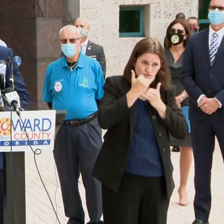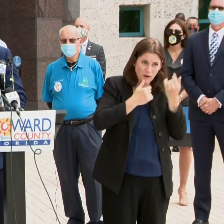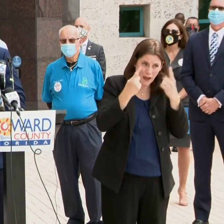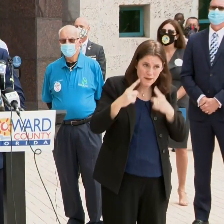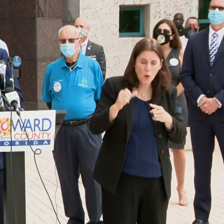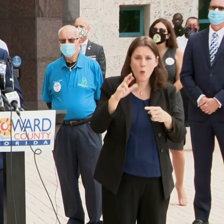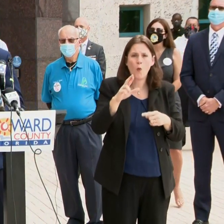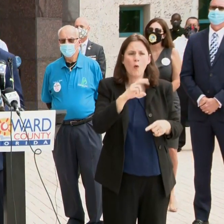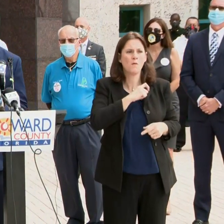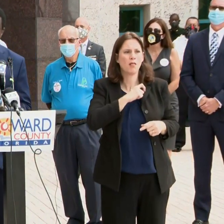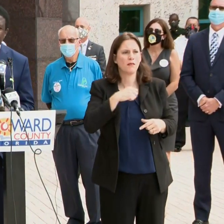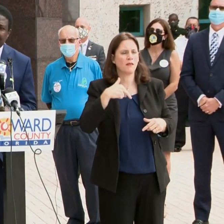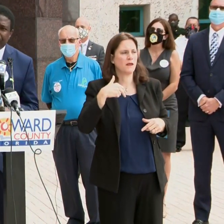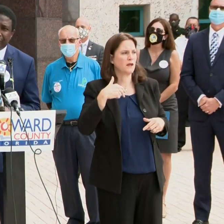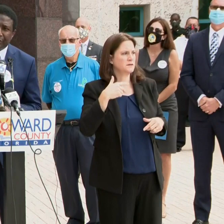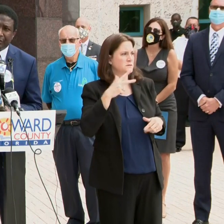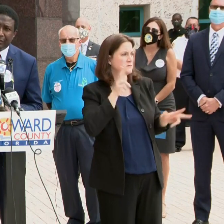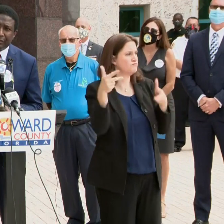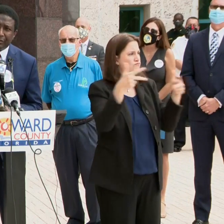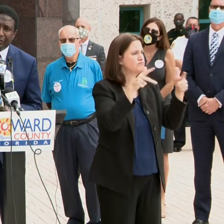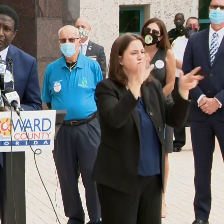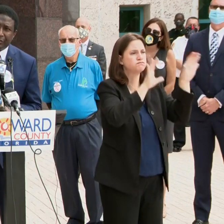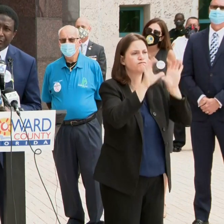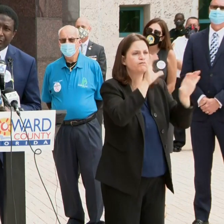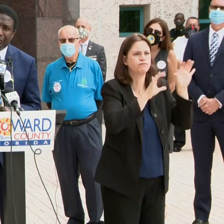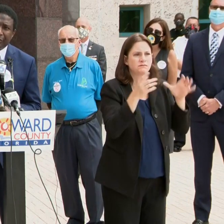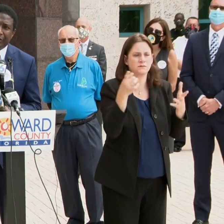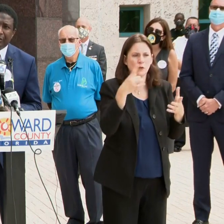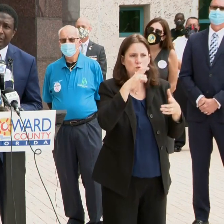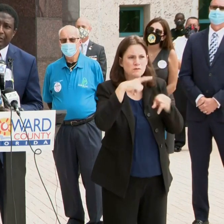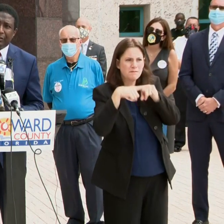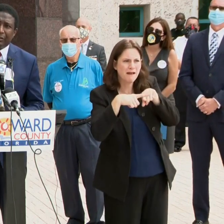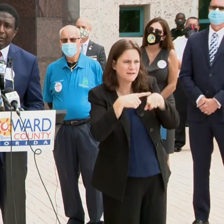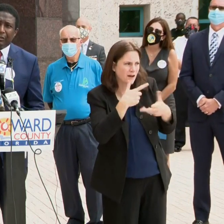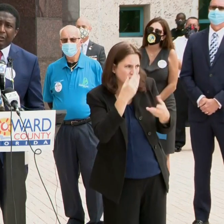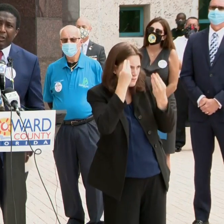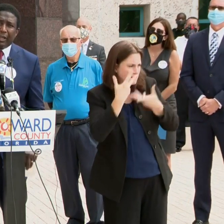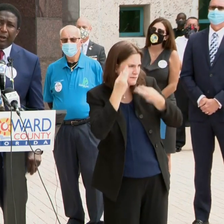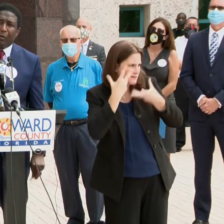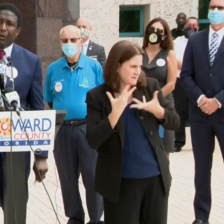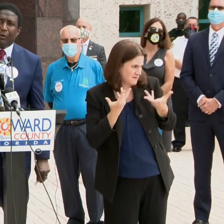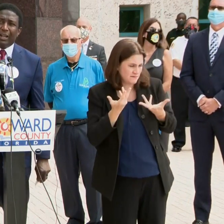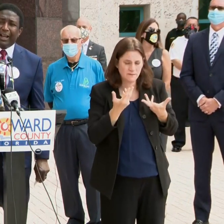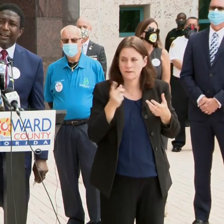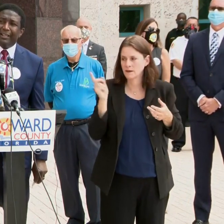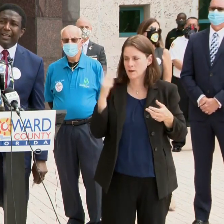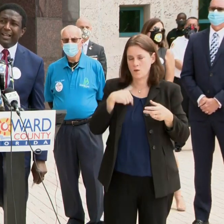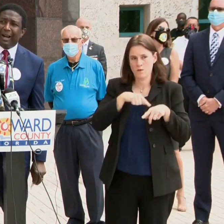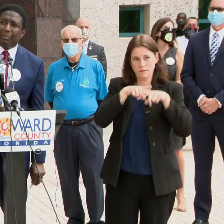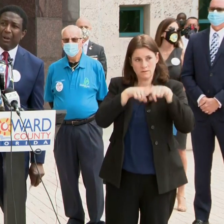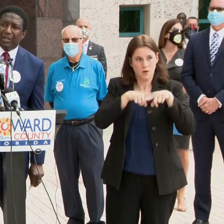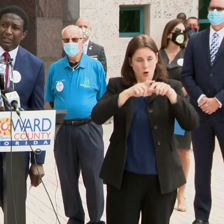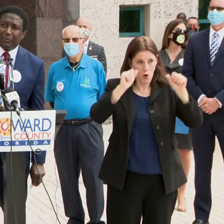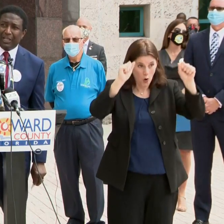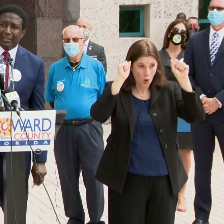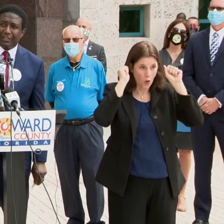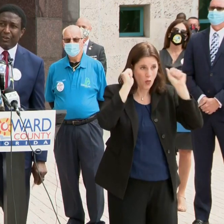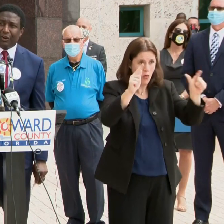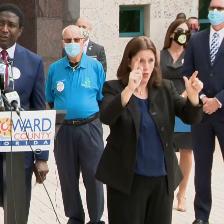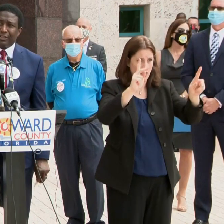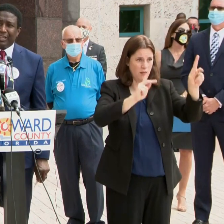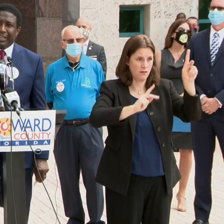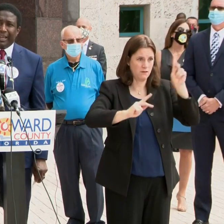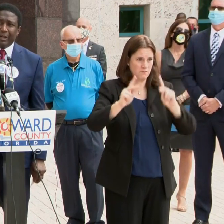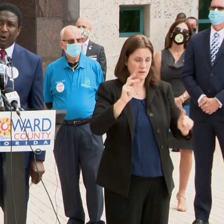I'm sorry, are we relying on... you relying on the citizens to make these calls, or is there anyone else who's going to... We're relying on the entire public to make